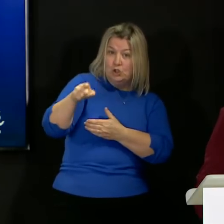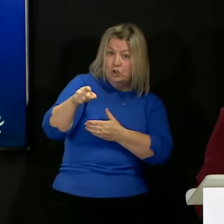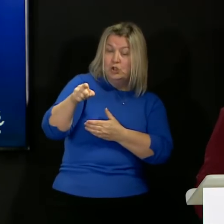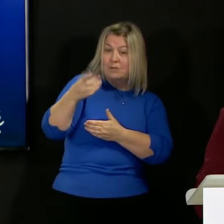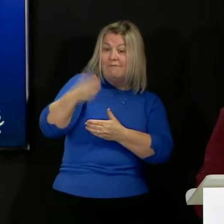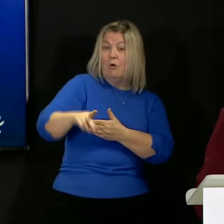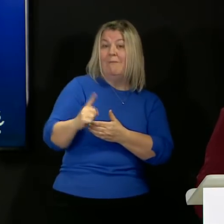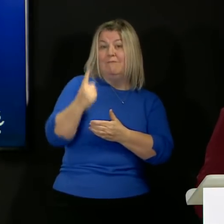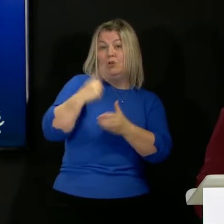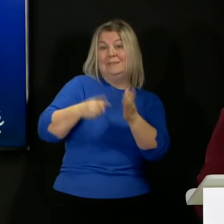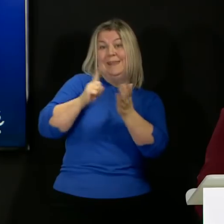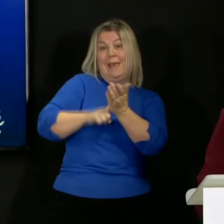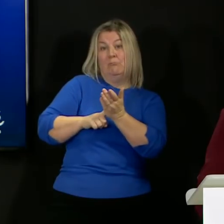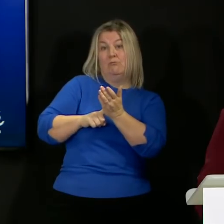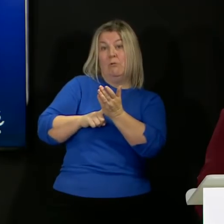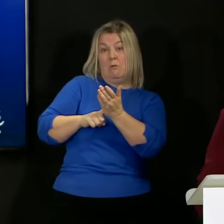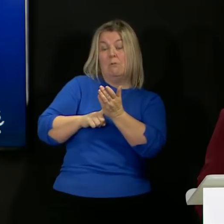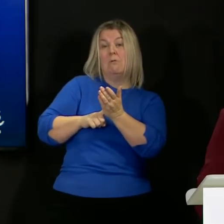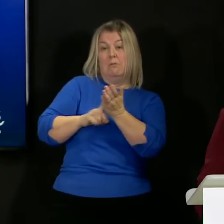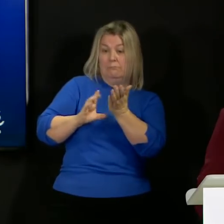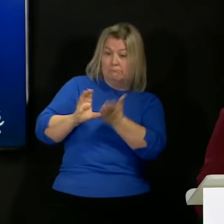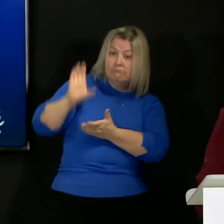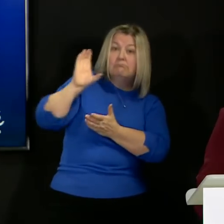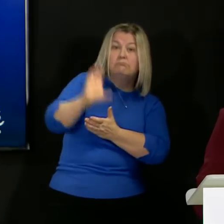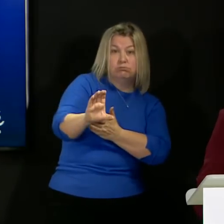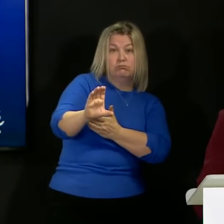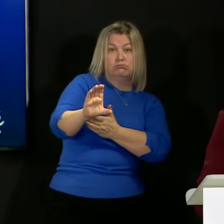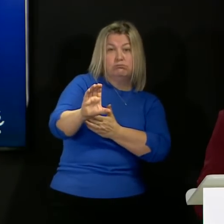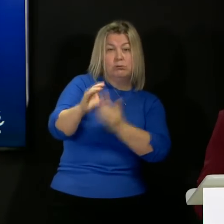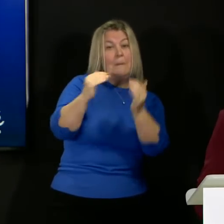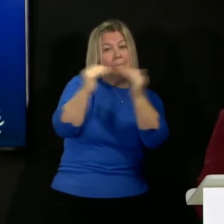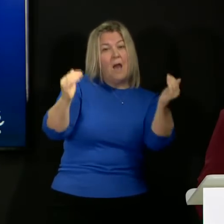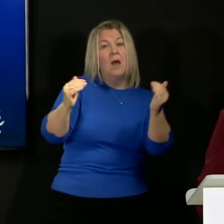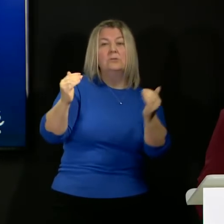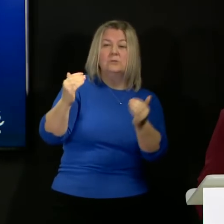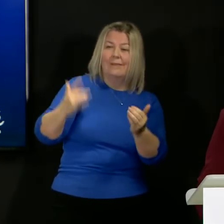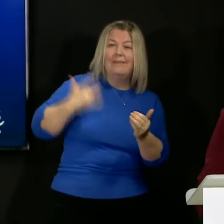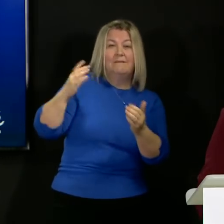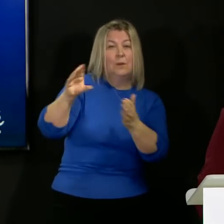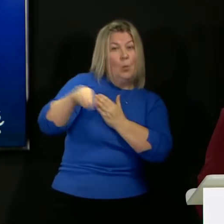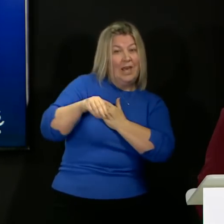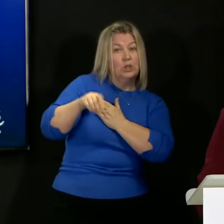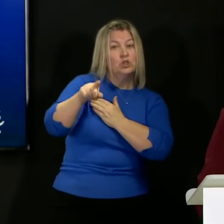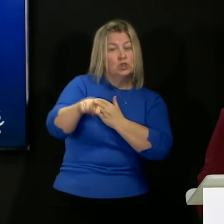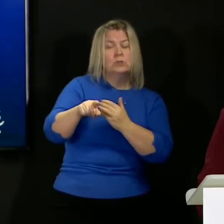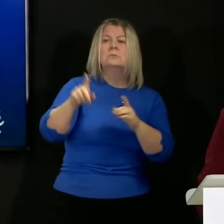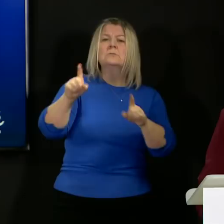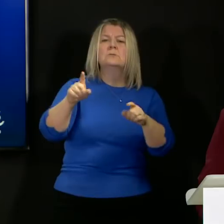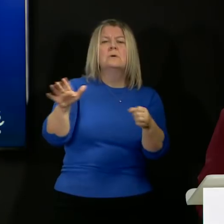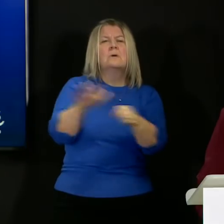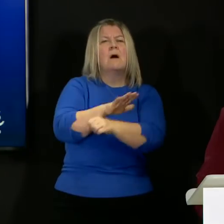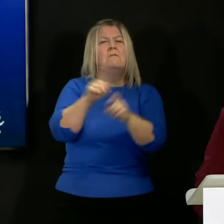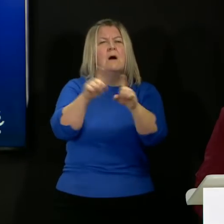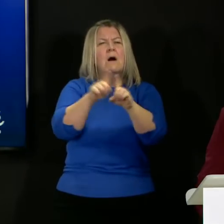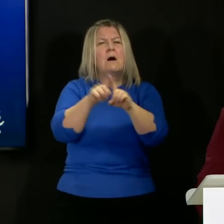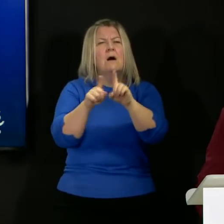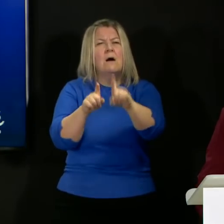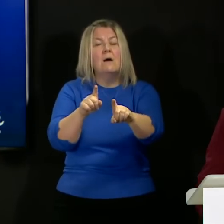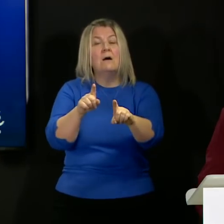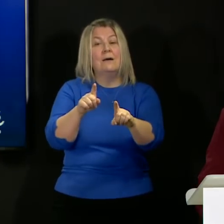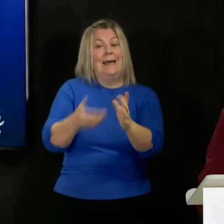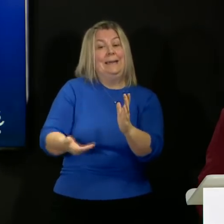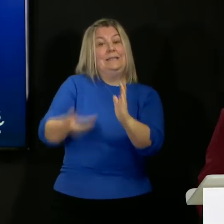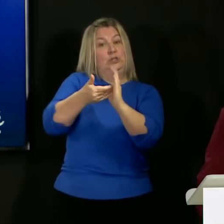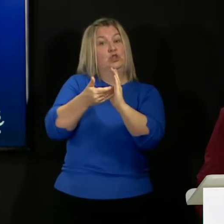part to allow for the payment of the real living wage, but it was also to cover that additional sick